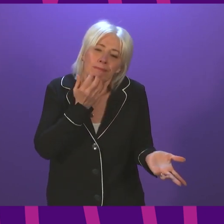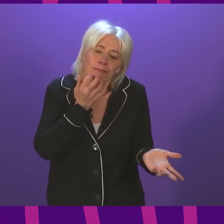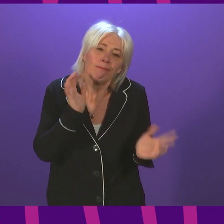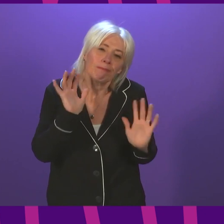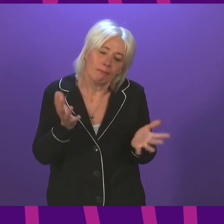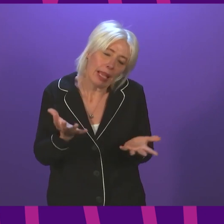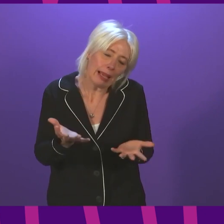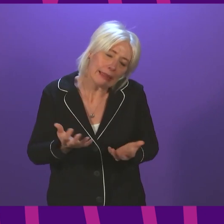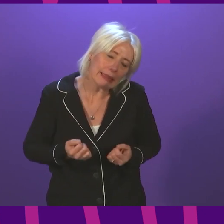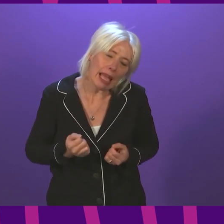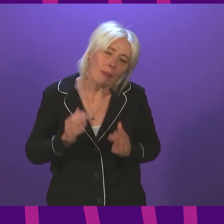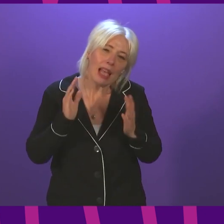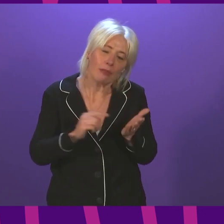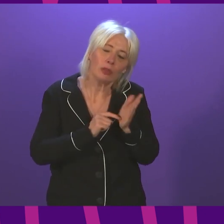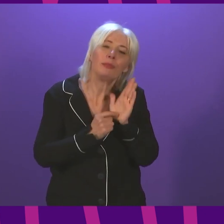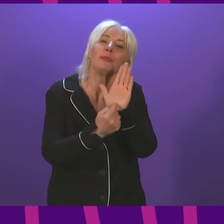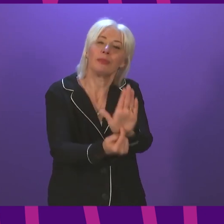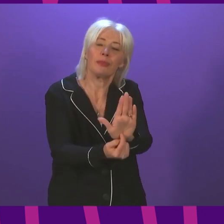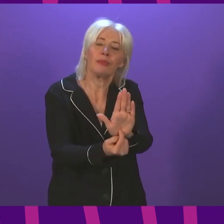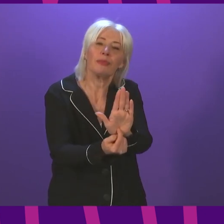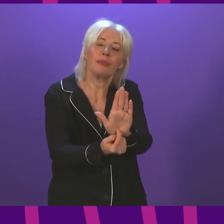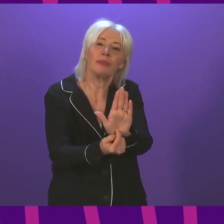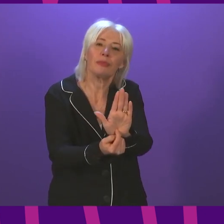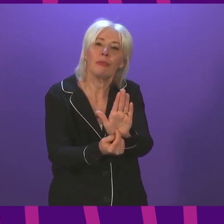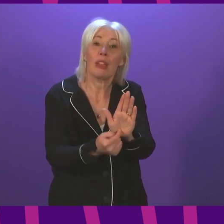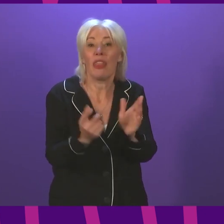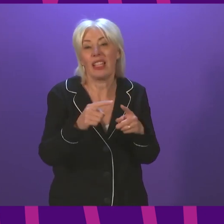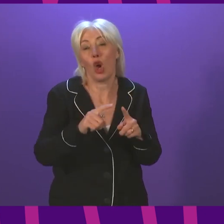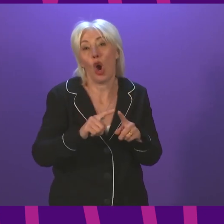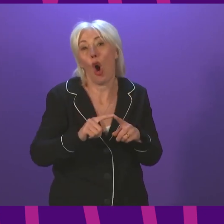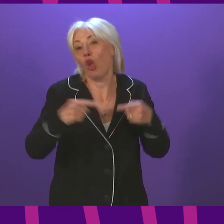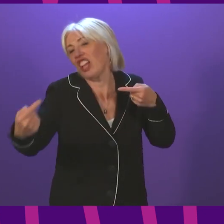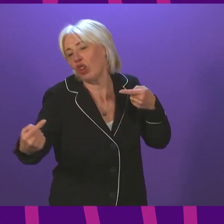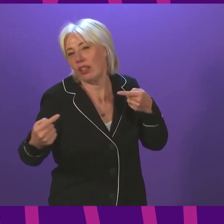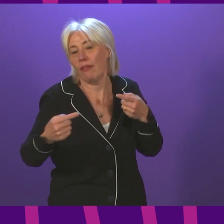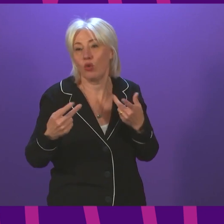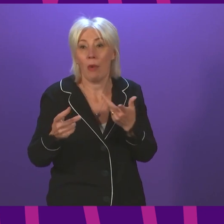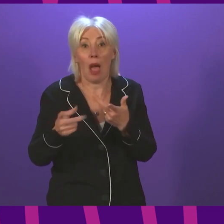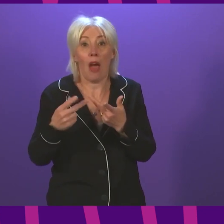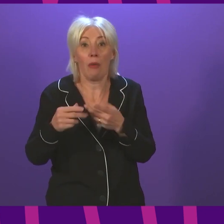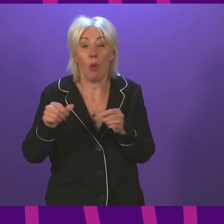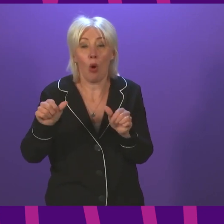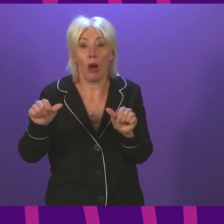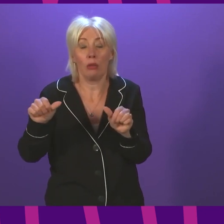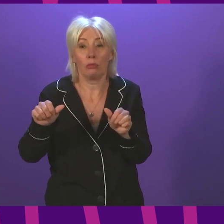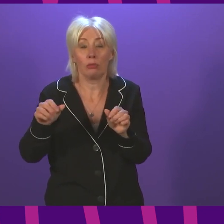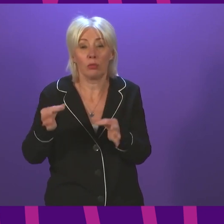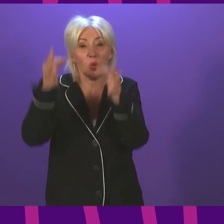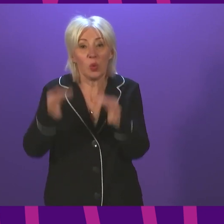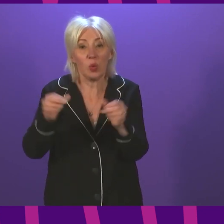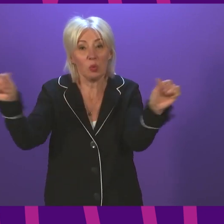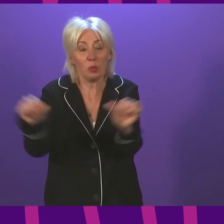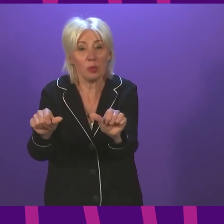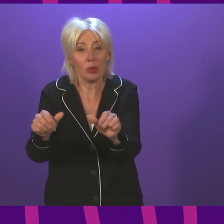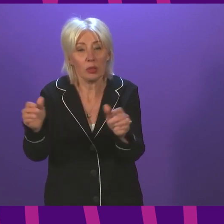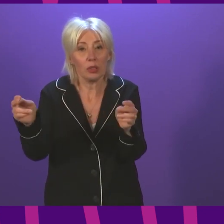of showing vaccination status as, I suppose, an alternative to some of the more restrictive options. None of this is